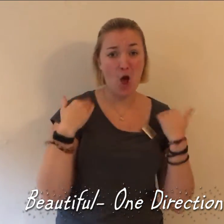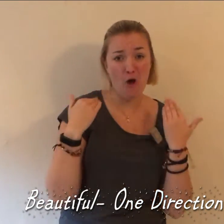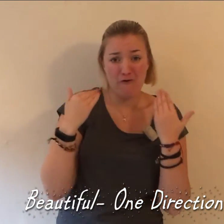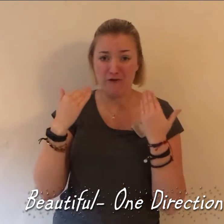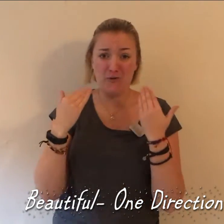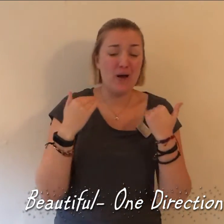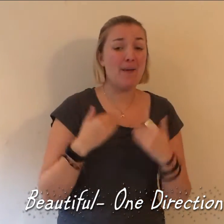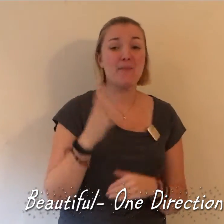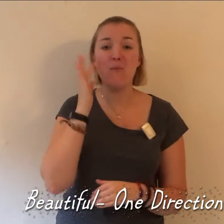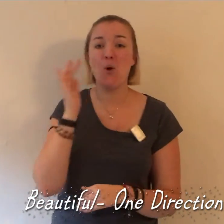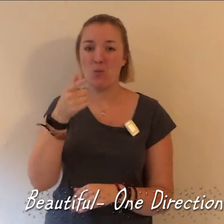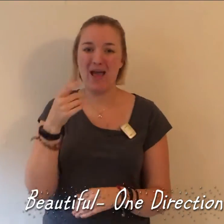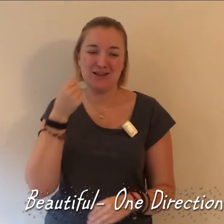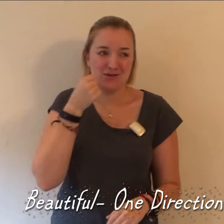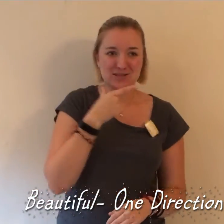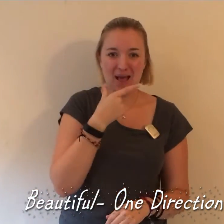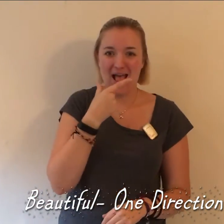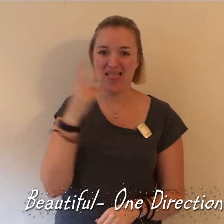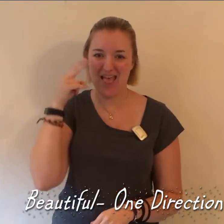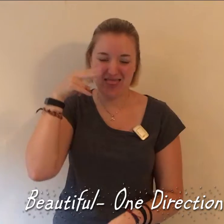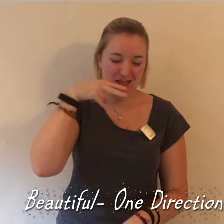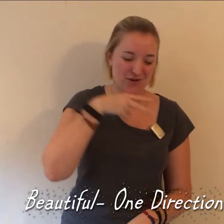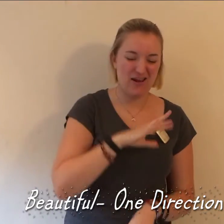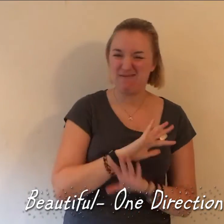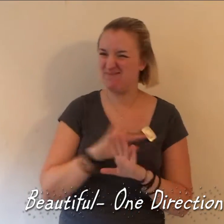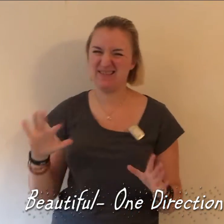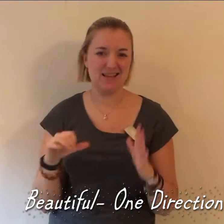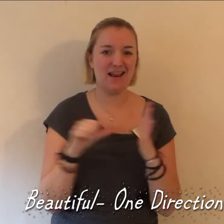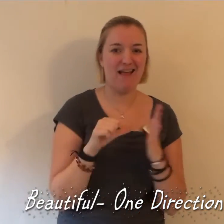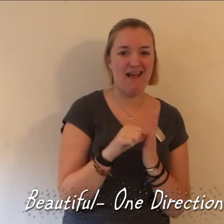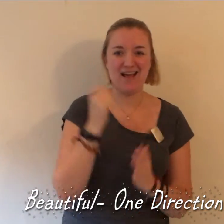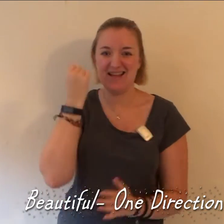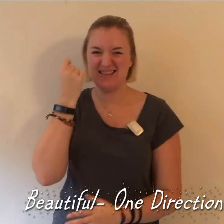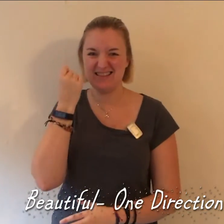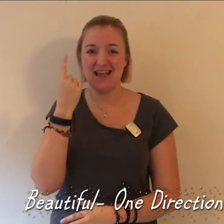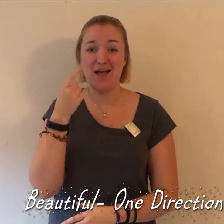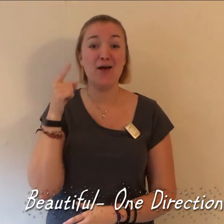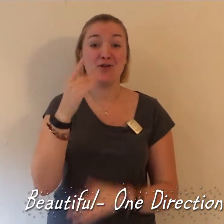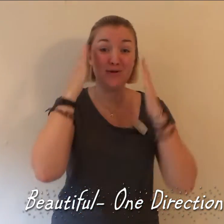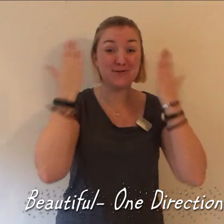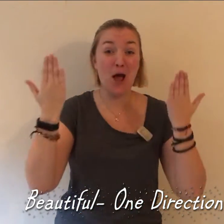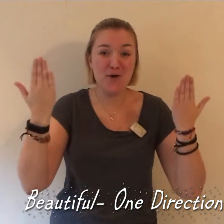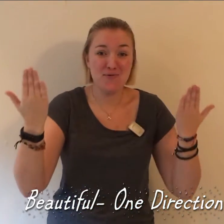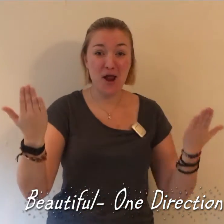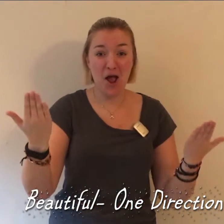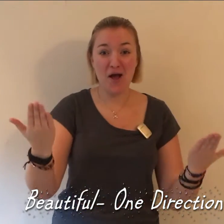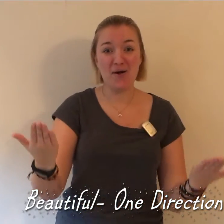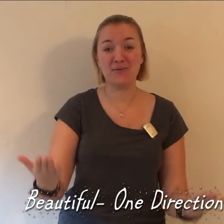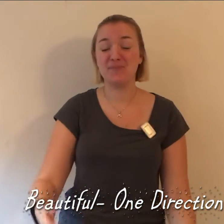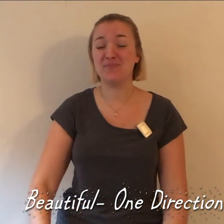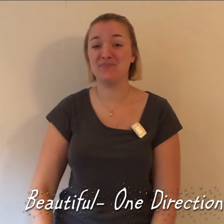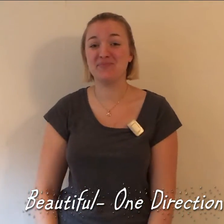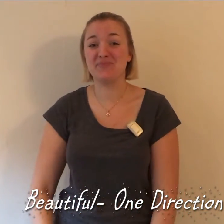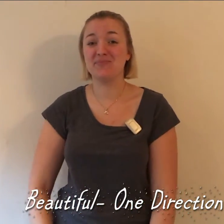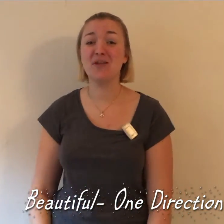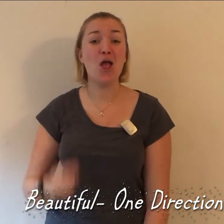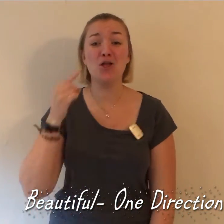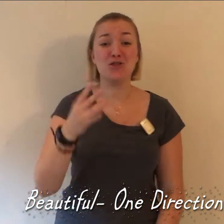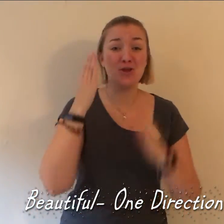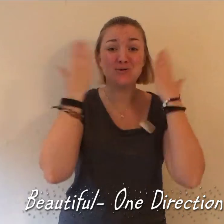overwhelmed But when you smile at the ground, it ain't hard to tell You don't know, oh-oh You